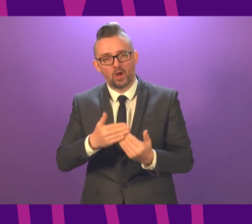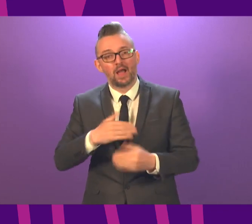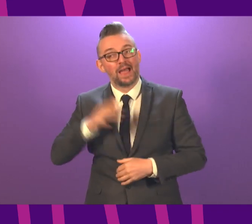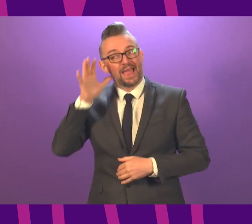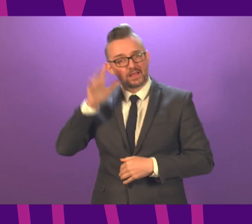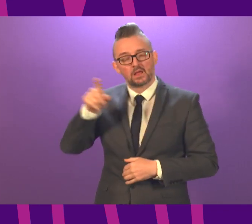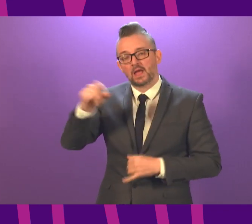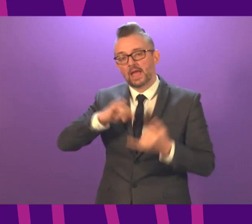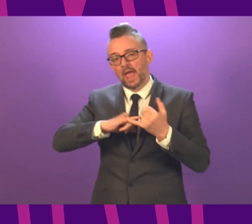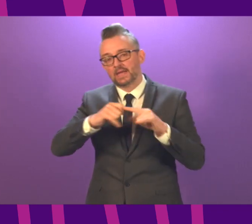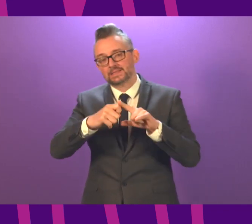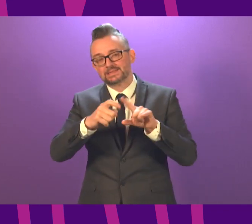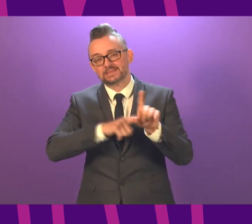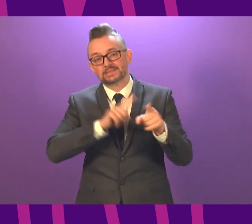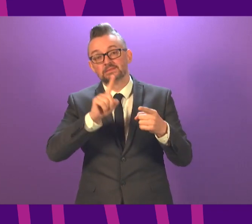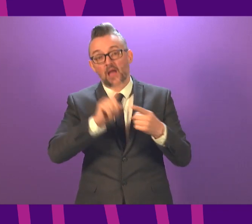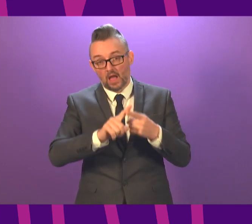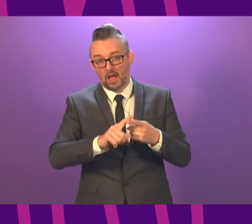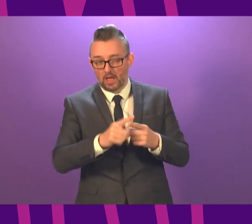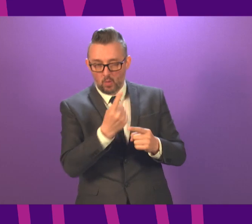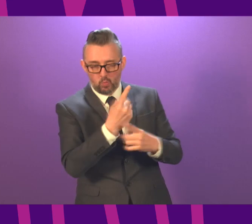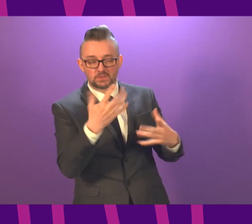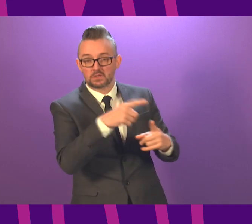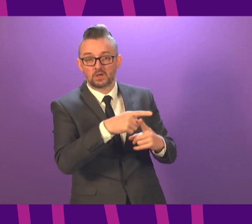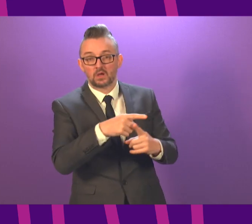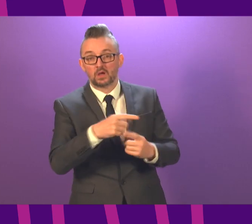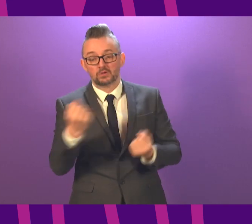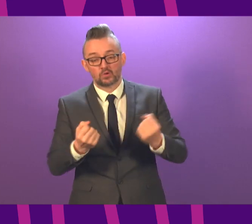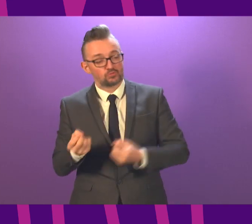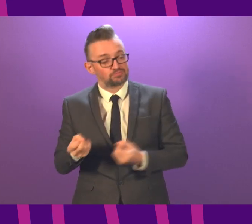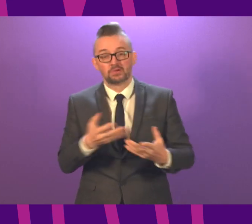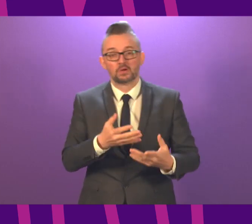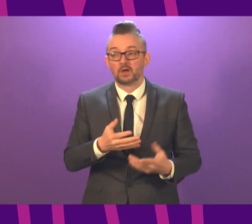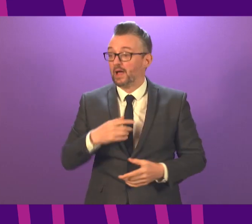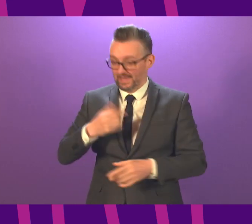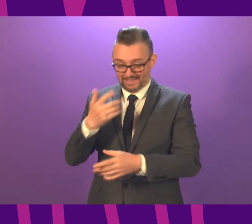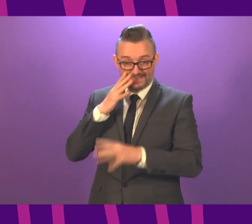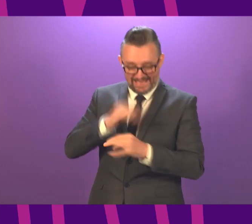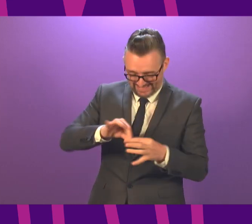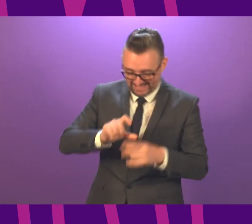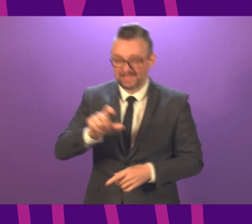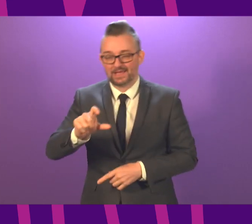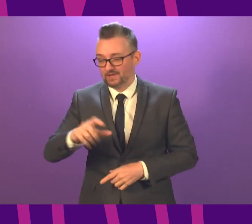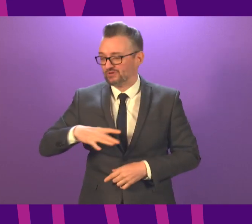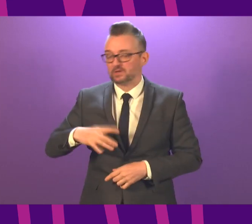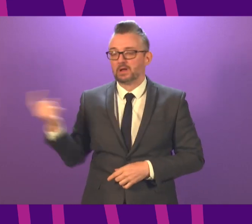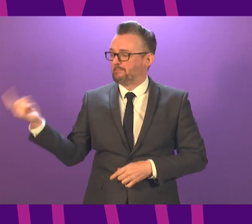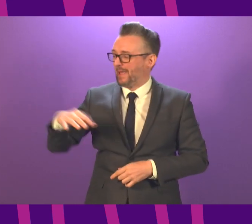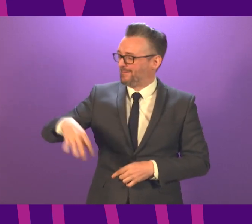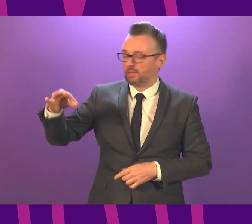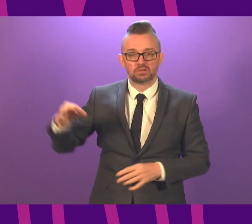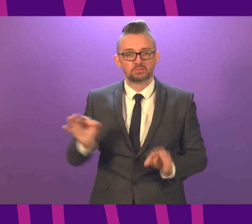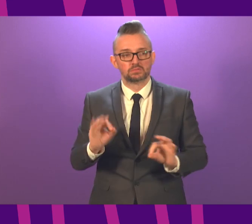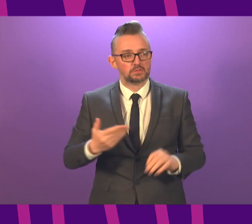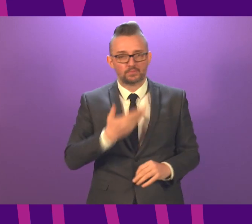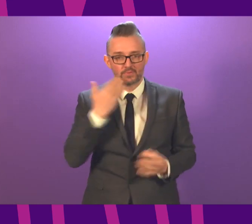in Skye, at least one case, where the courier did not return to pick up the home test, and the person